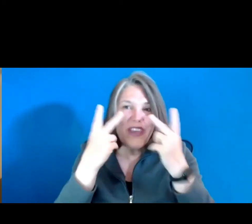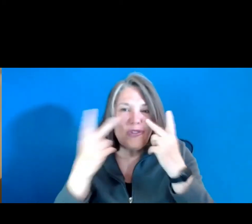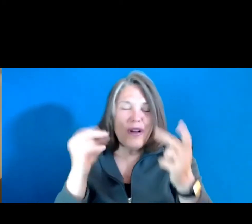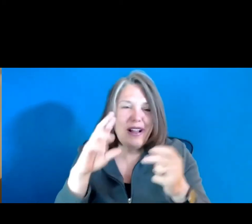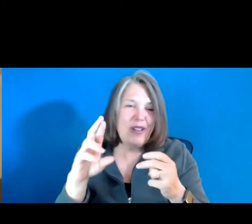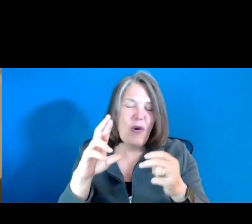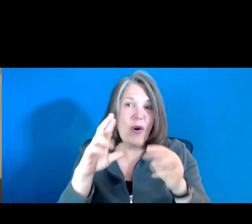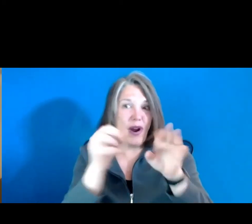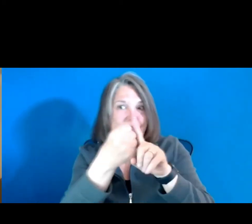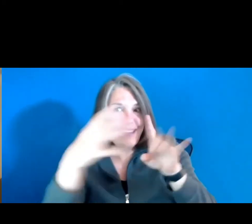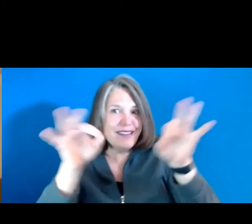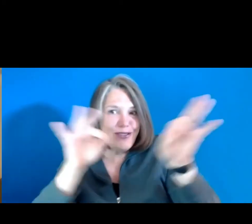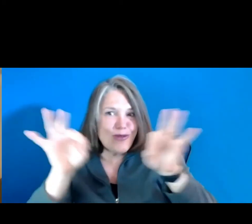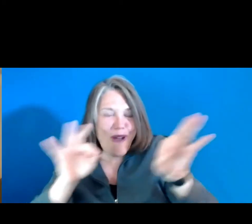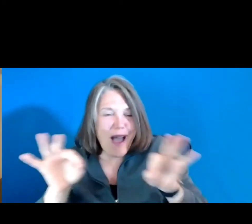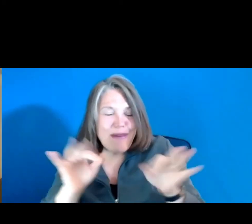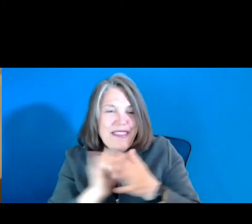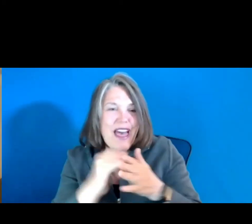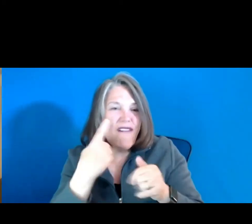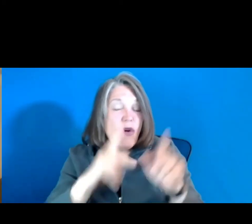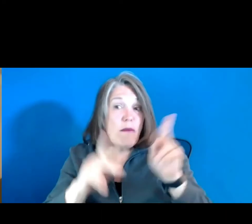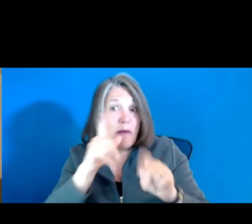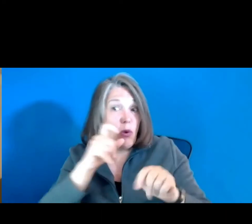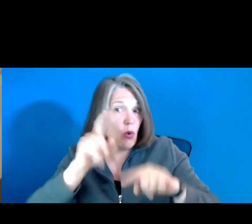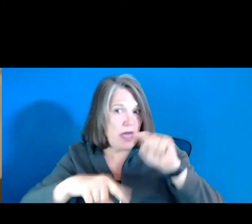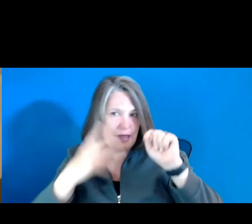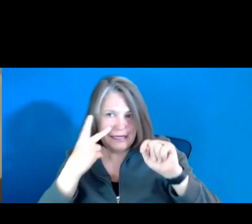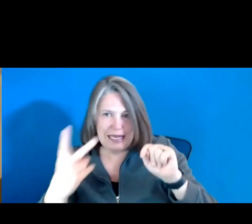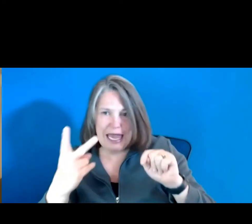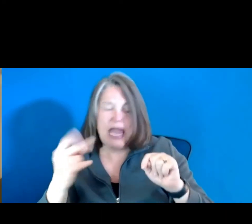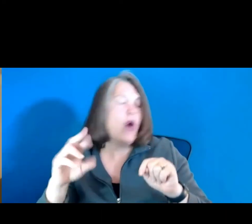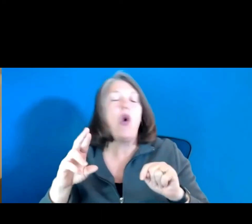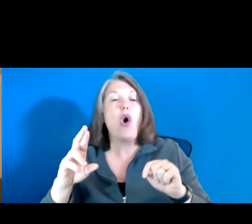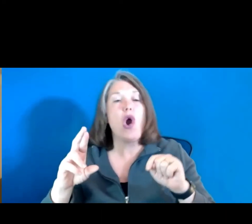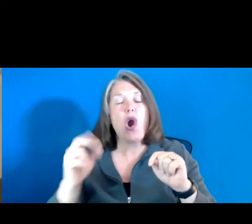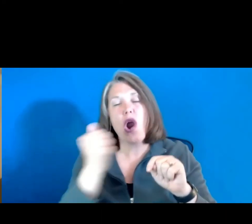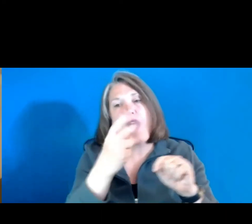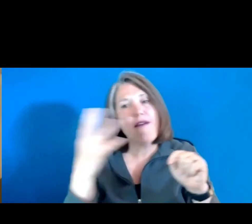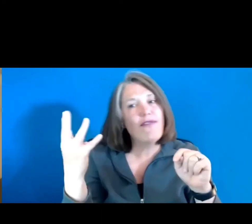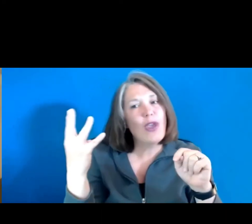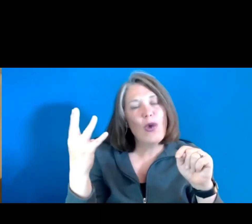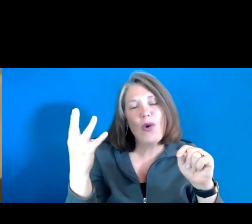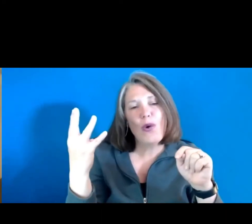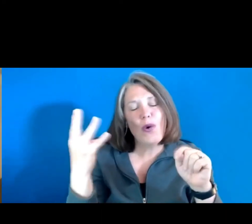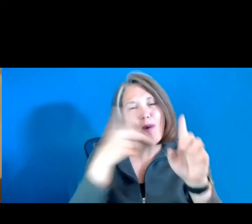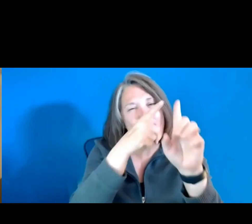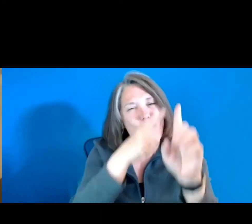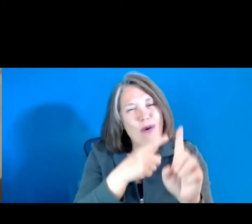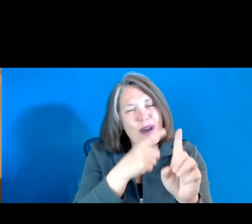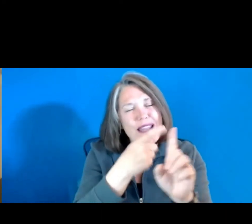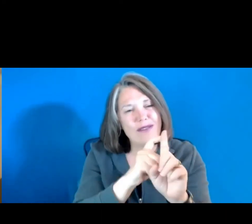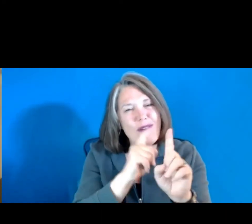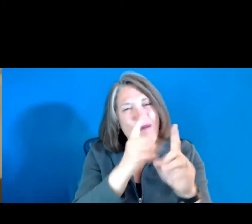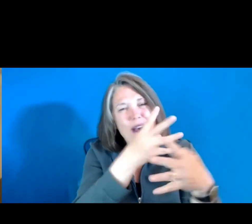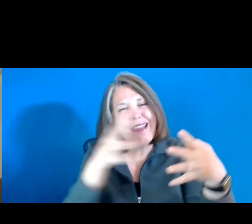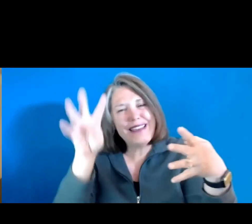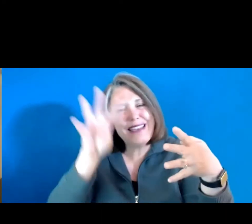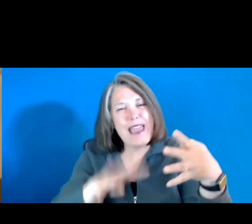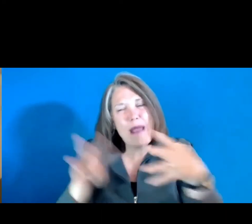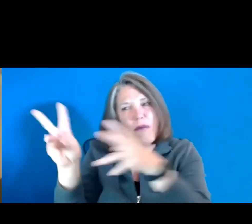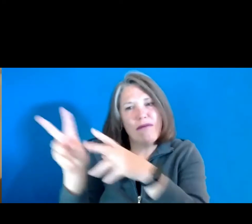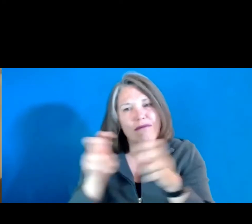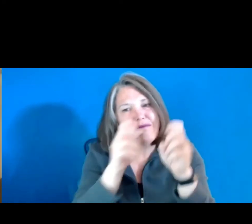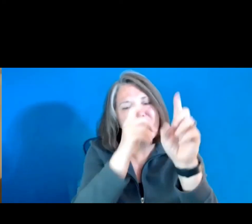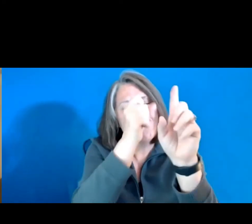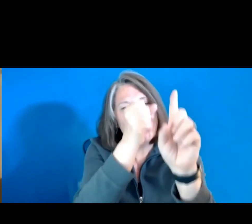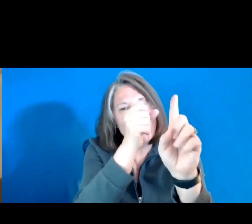and describing that visual for those who can't see it, or a few, or a few points from a table, will make the point